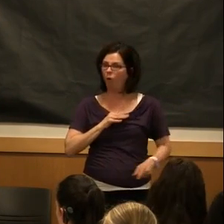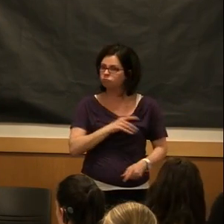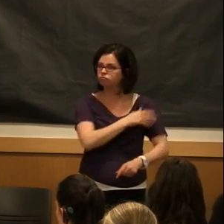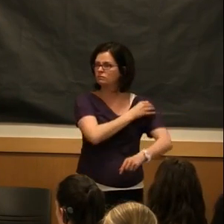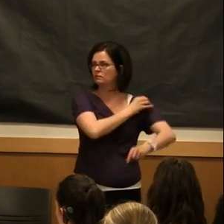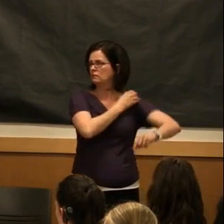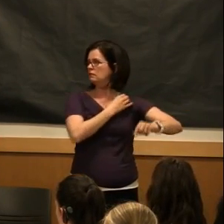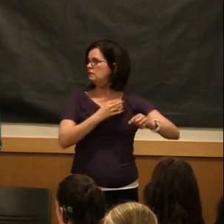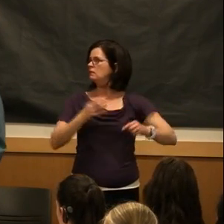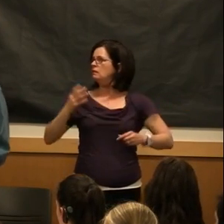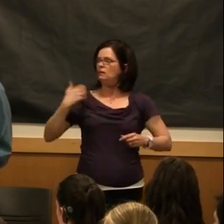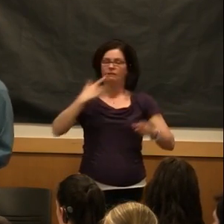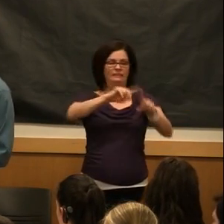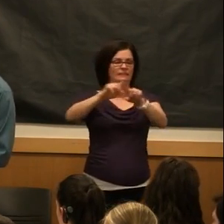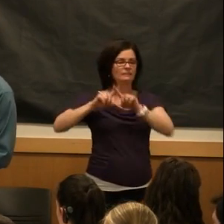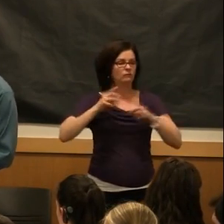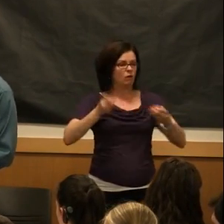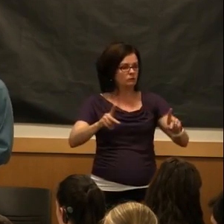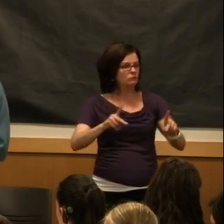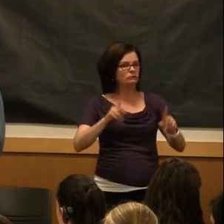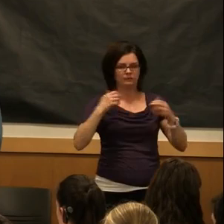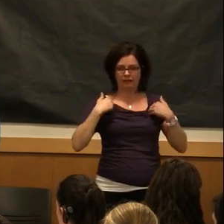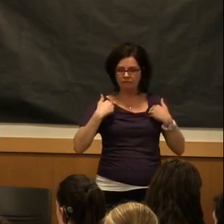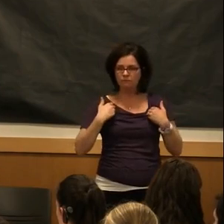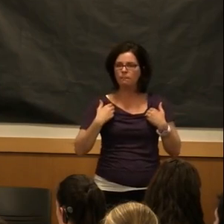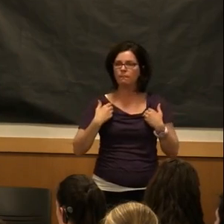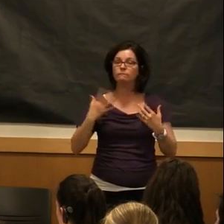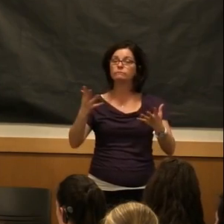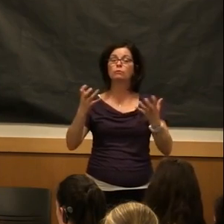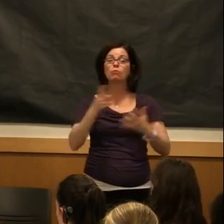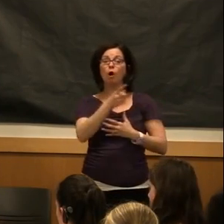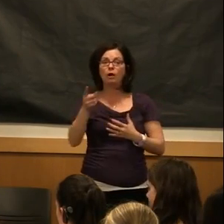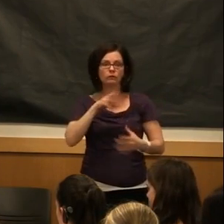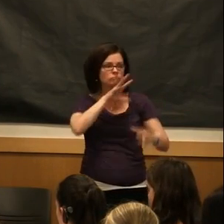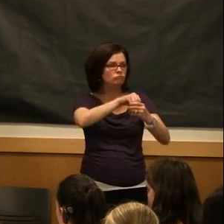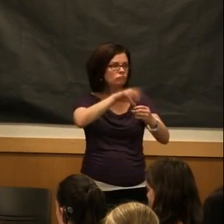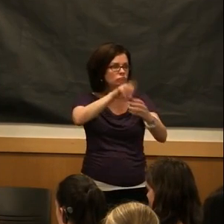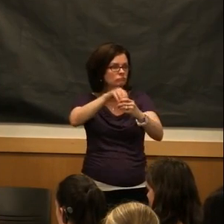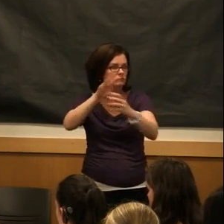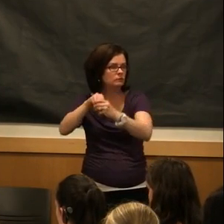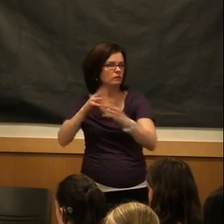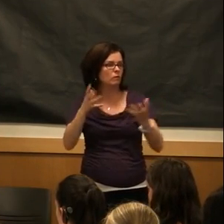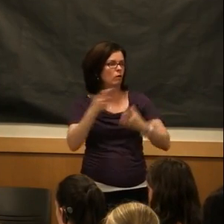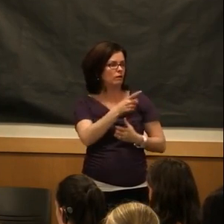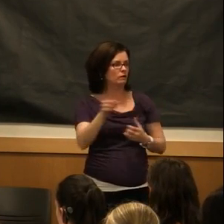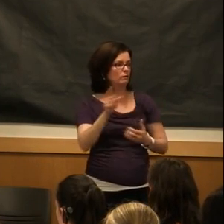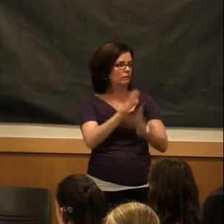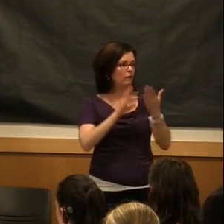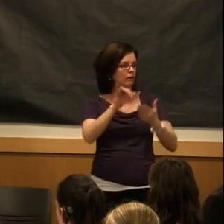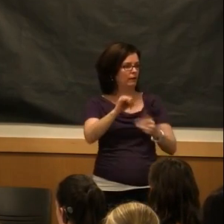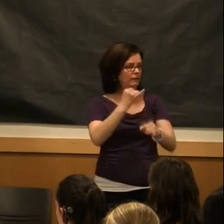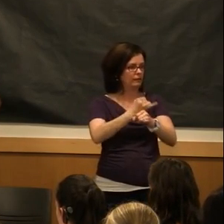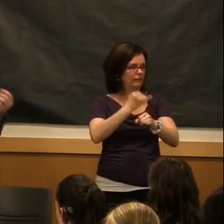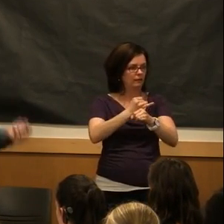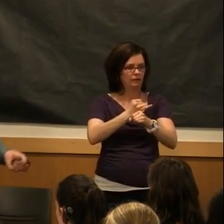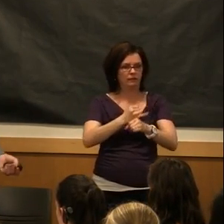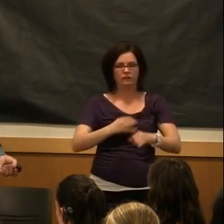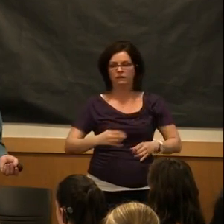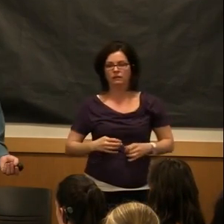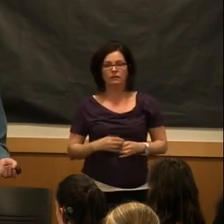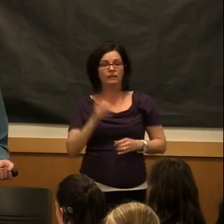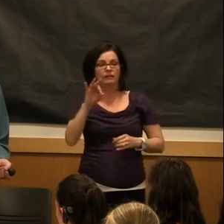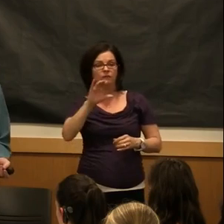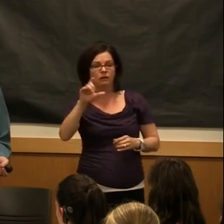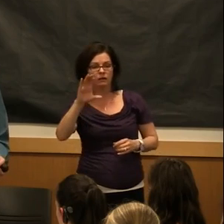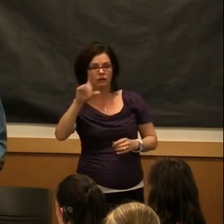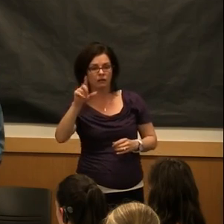Okay, so there's a lot of different opportunities there. We want you to be involved. We want you to be a part of the campus. If there's a club or an